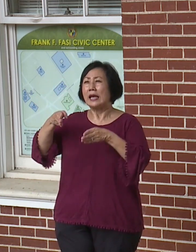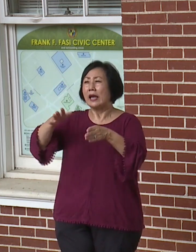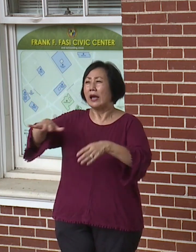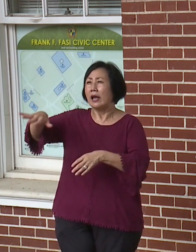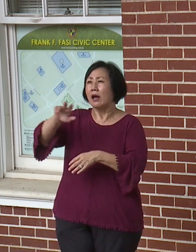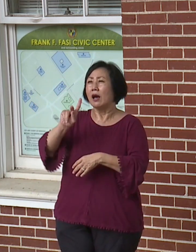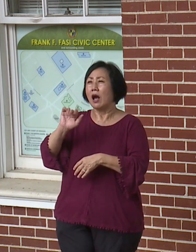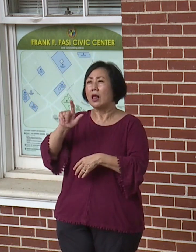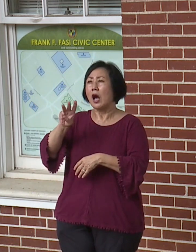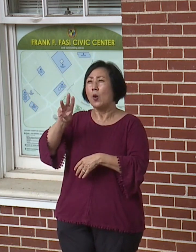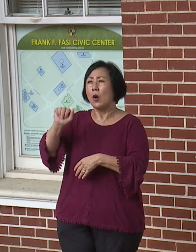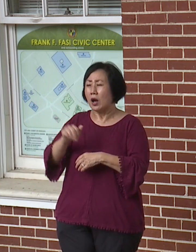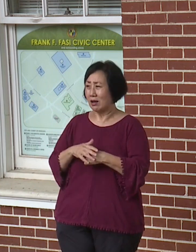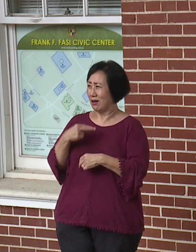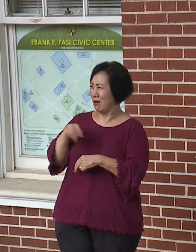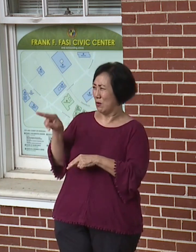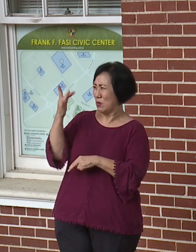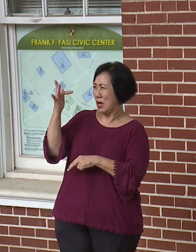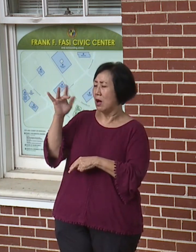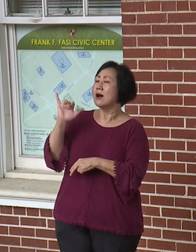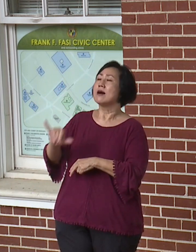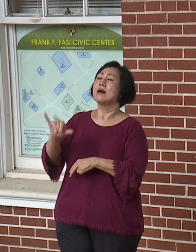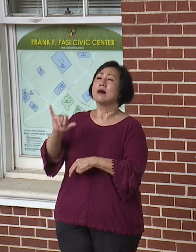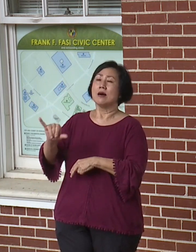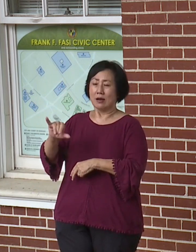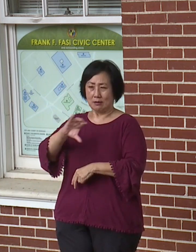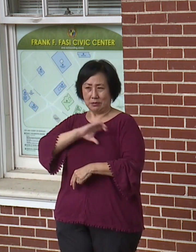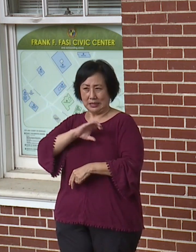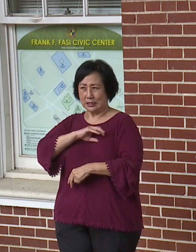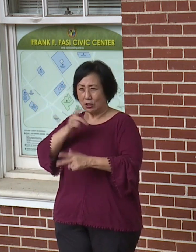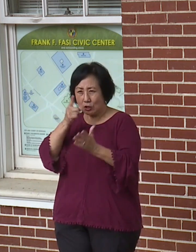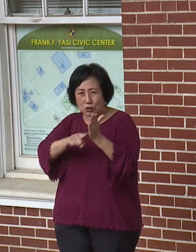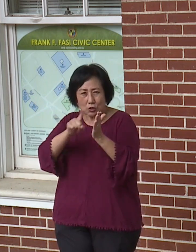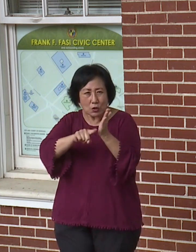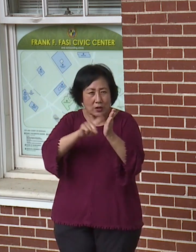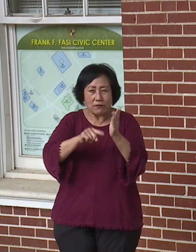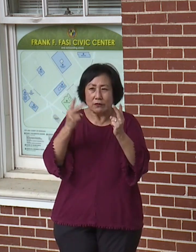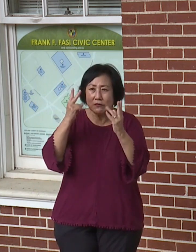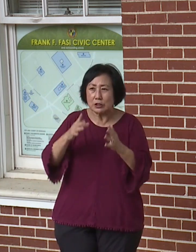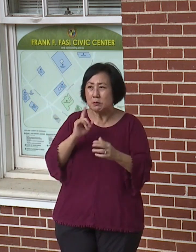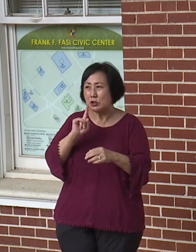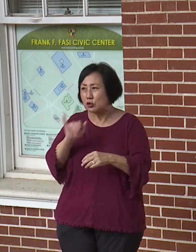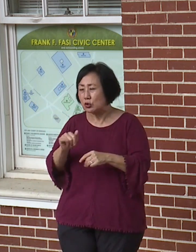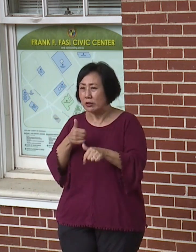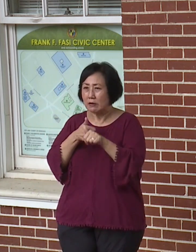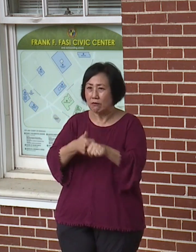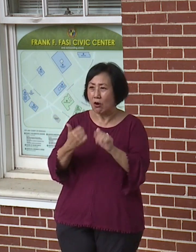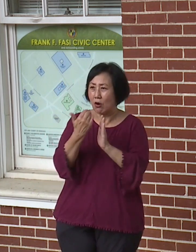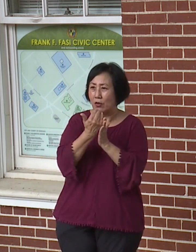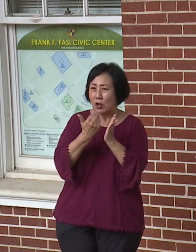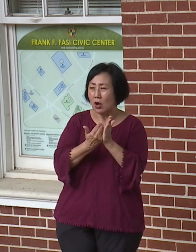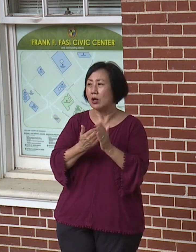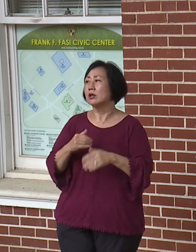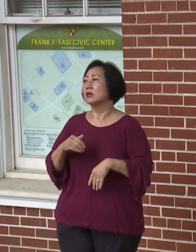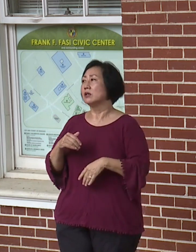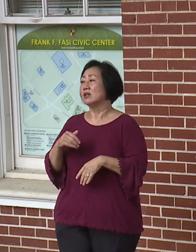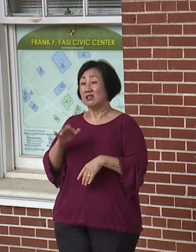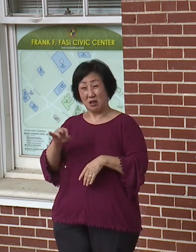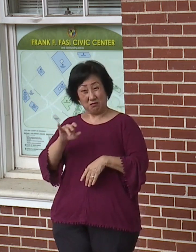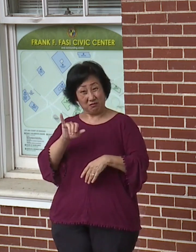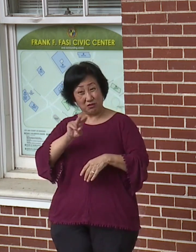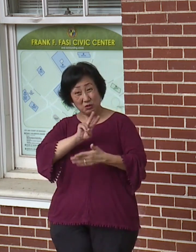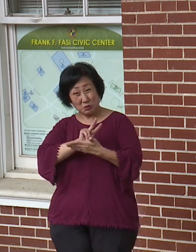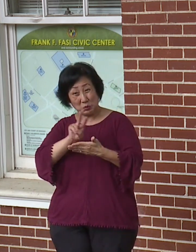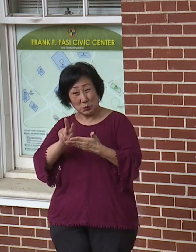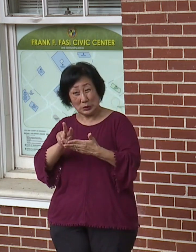what's going on, then I realized they're out trying to enforce. How difficult will it be, you know, to hold on to that two-week